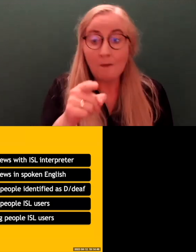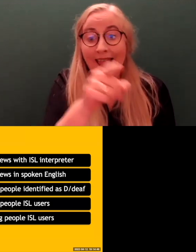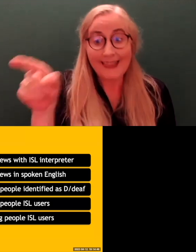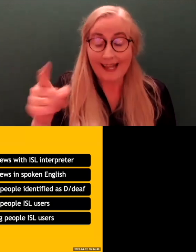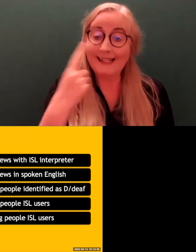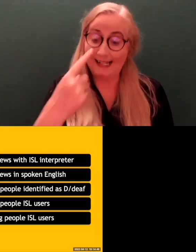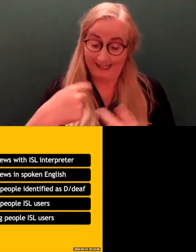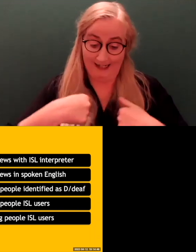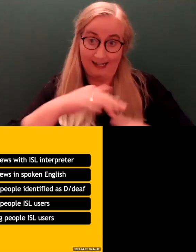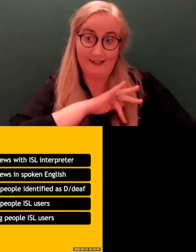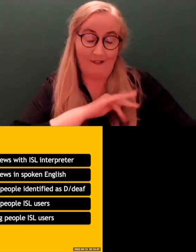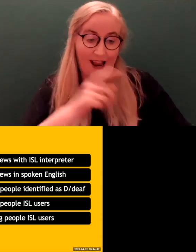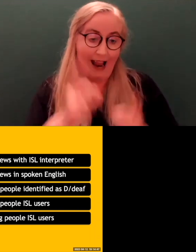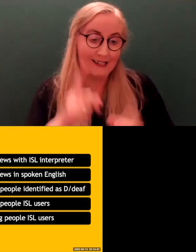Deaf, they all saw themselves as part of the community.